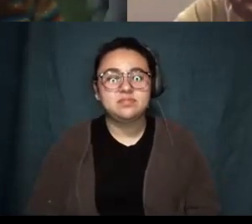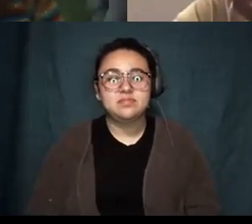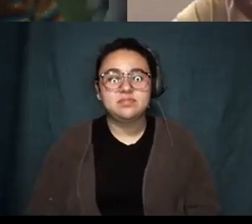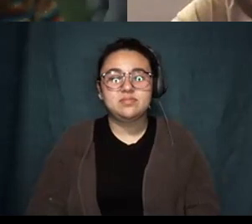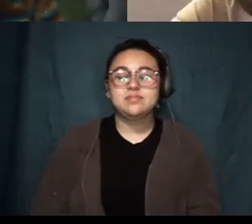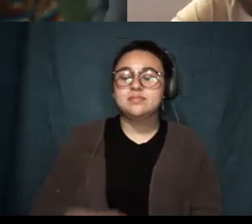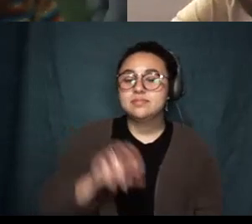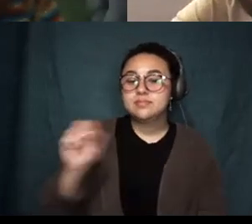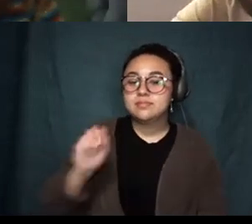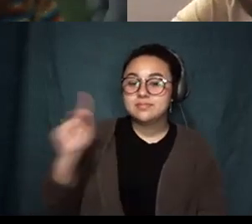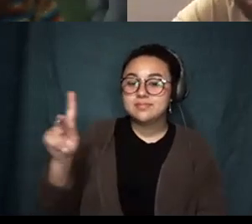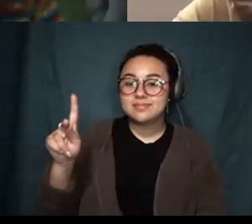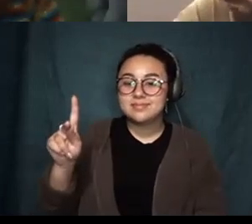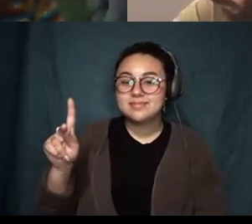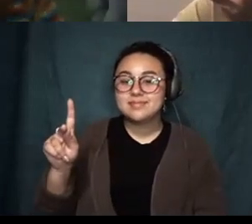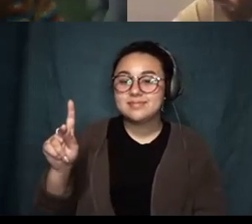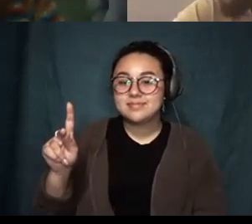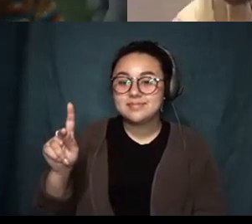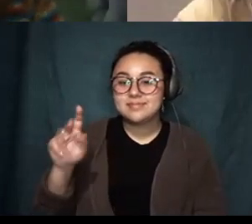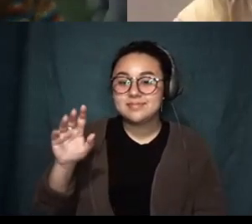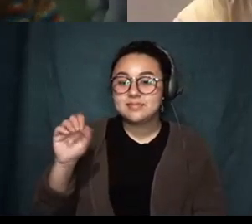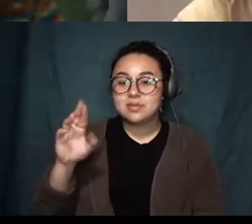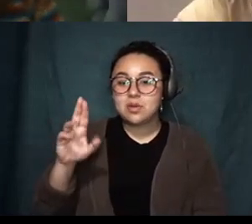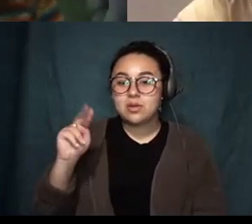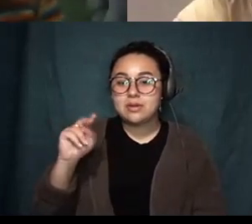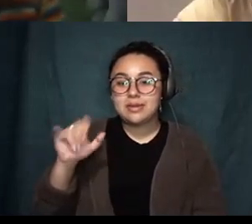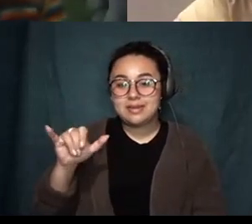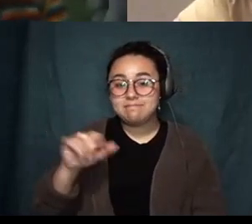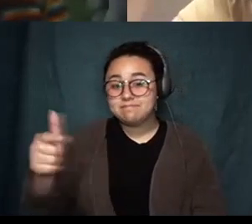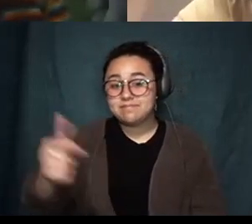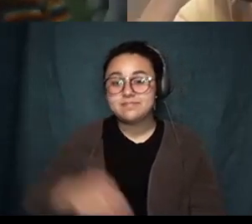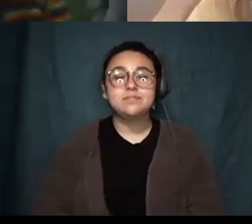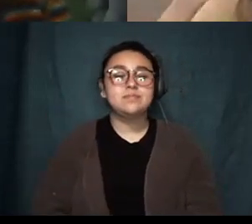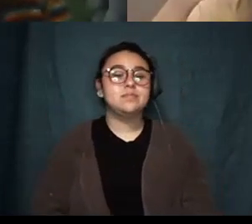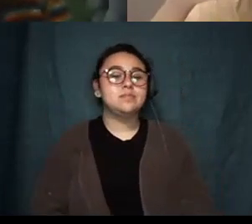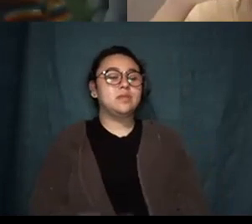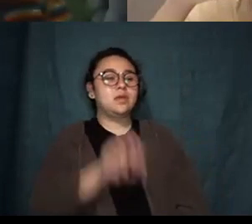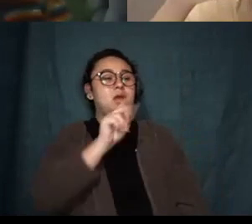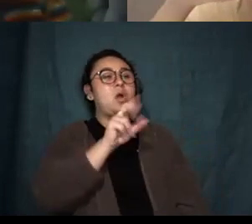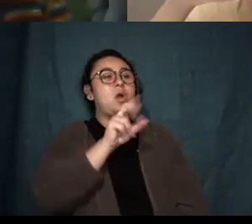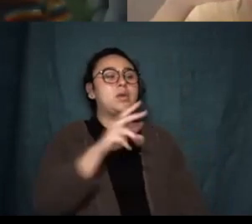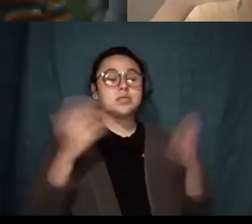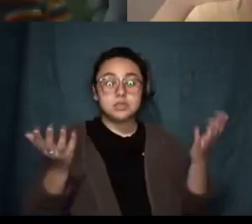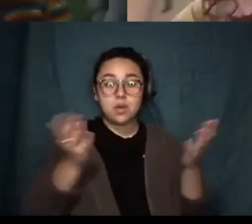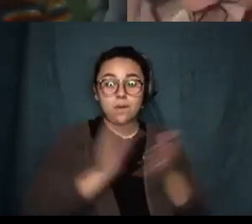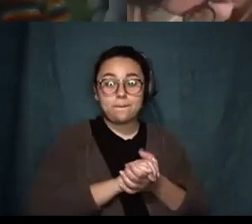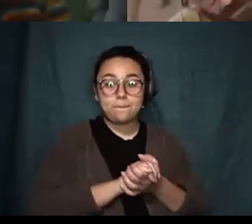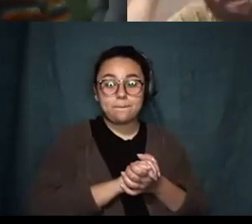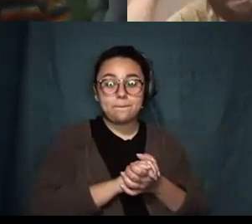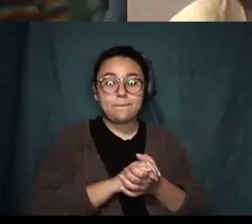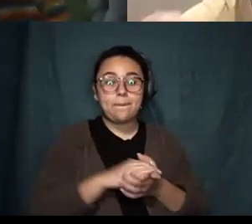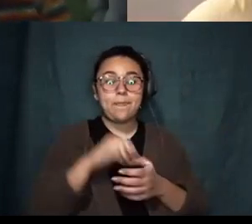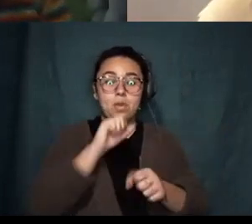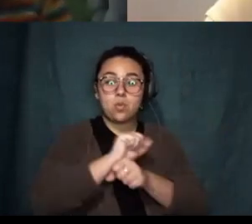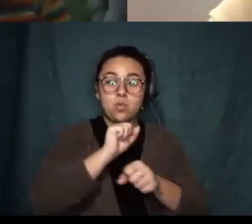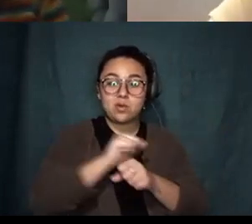okay uh Courtney you are next okay so uh work that I've been sitting